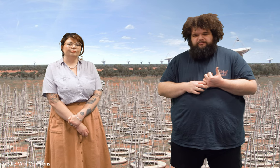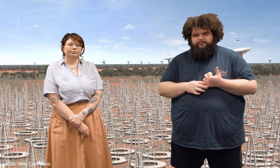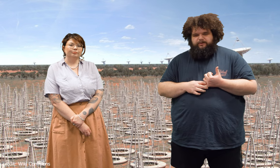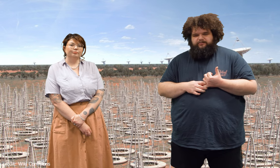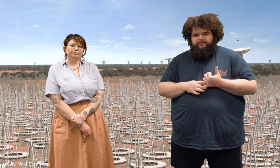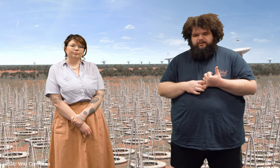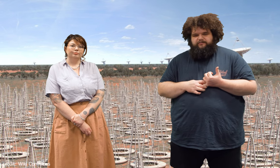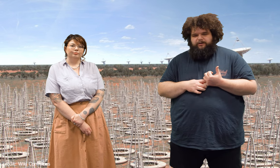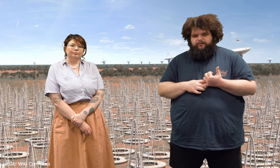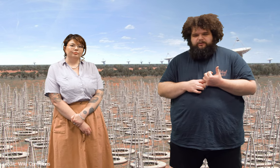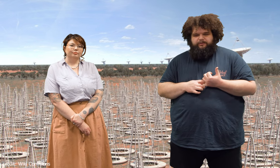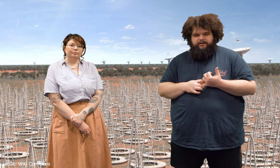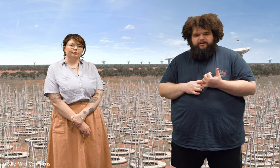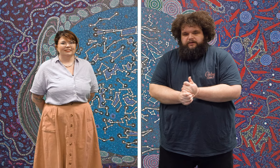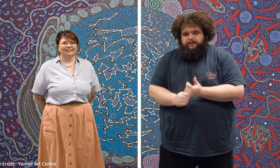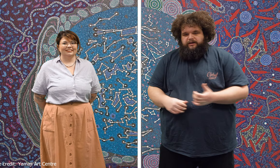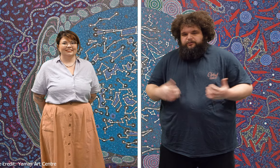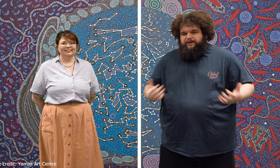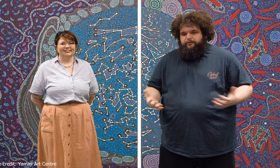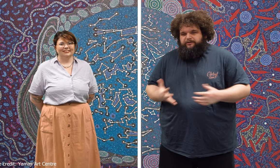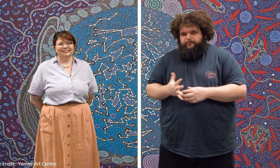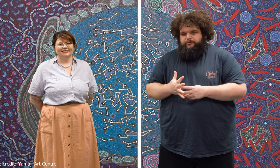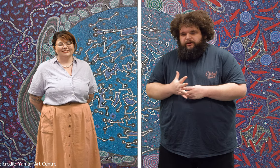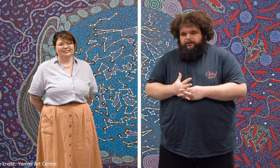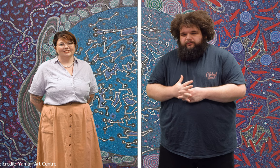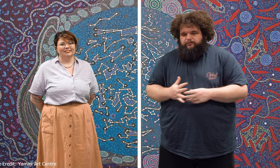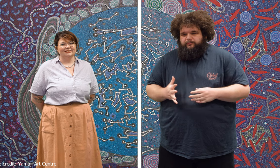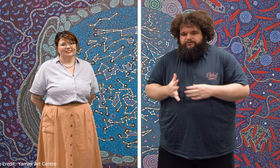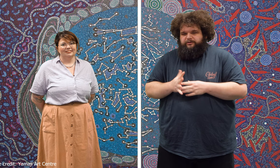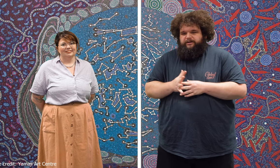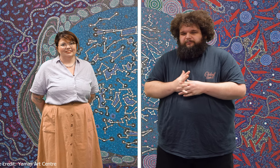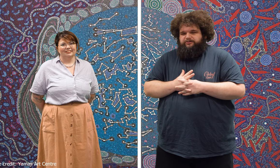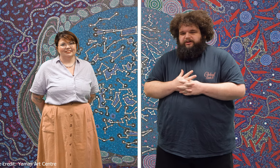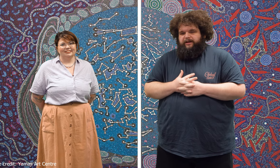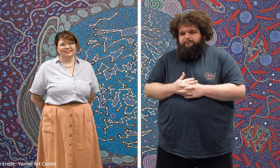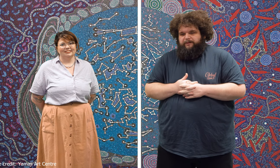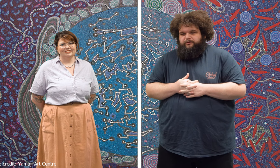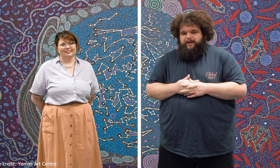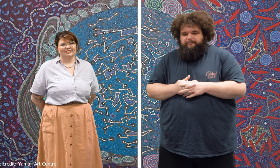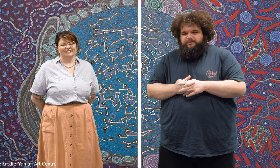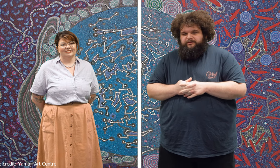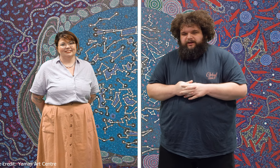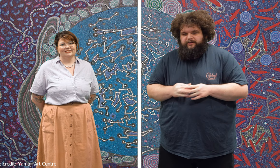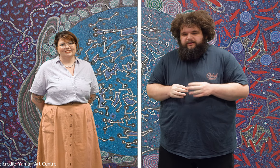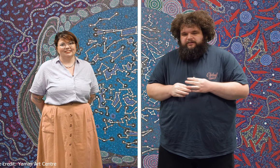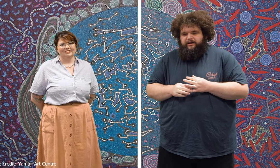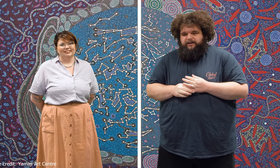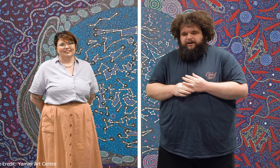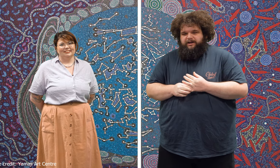response from the local community. In 2022, the local Wairajiri Yamachi people named the site Nariyamara